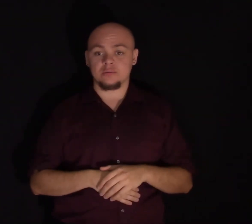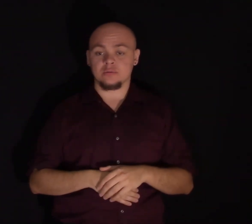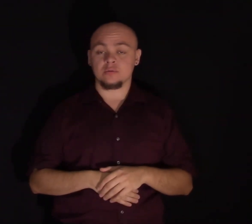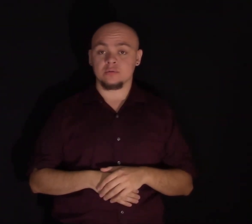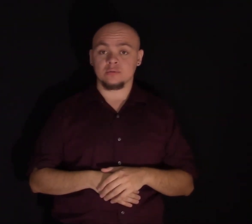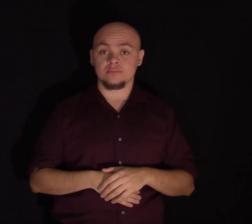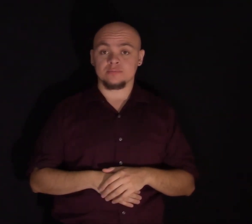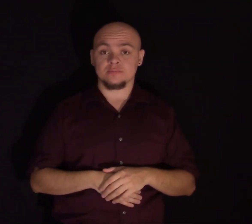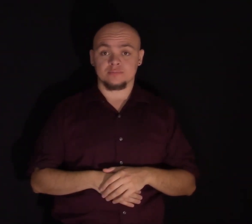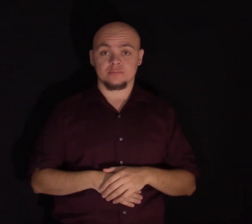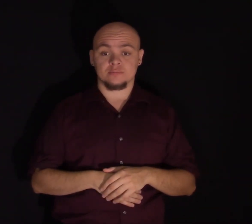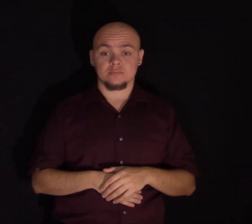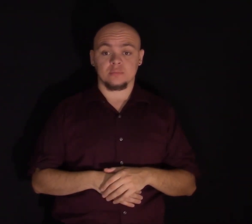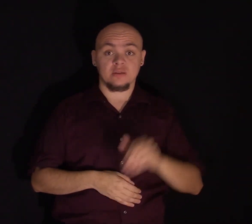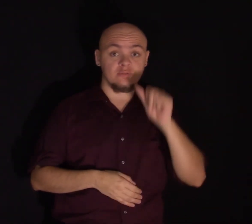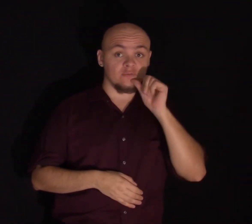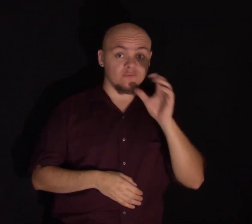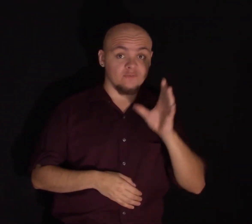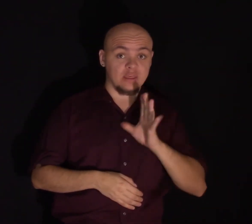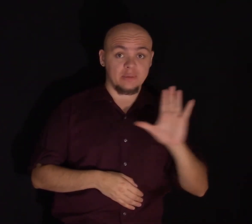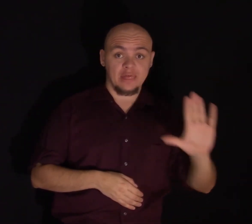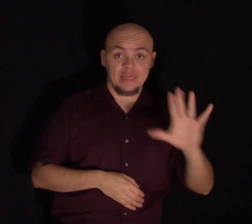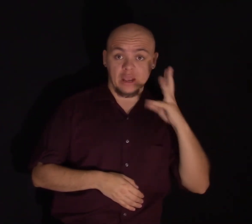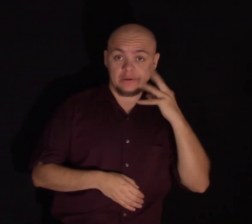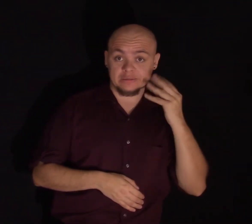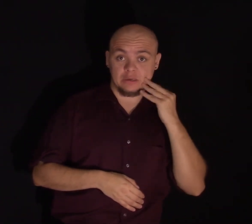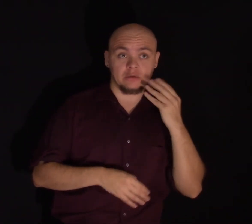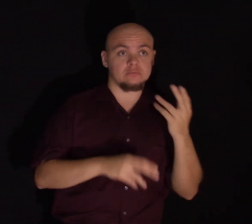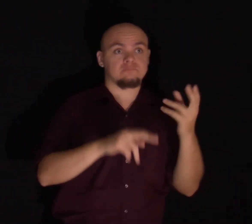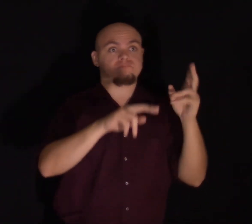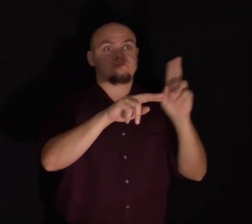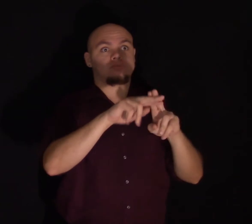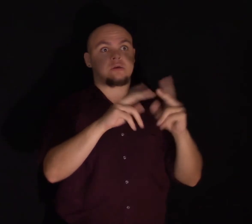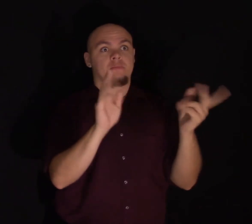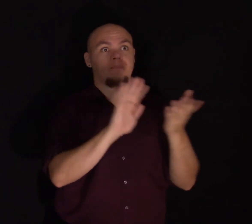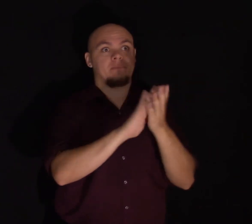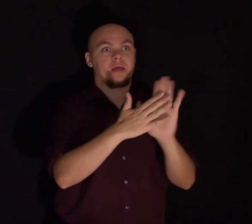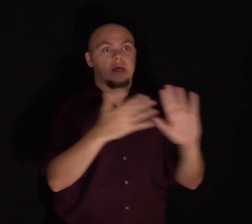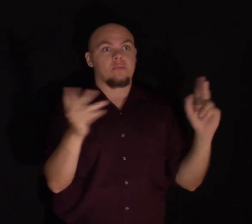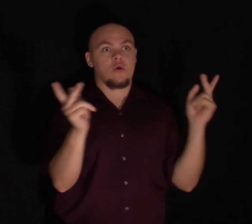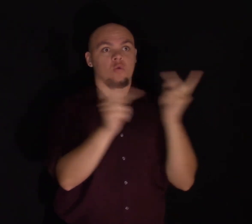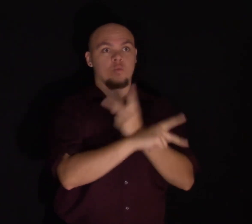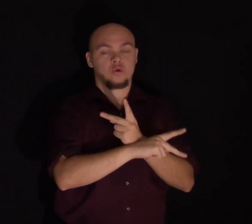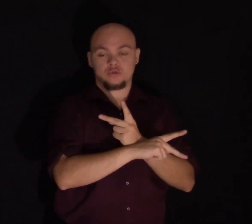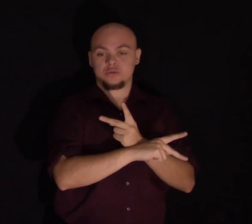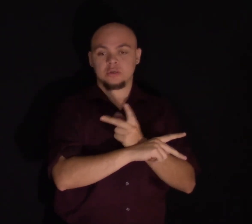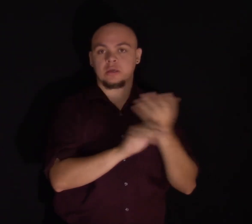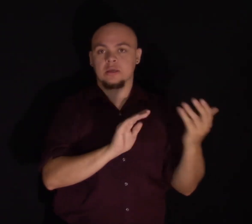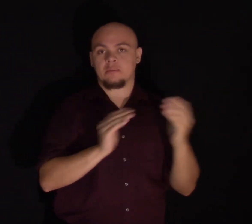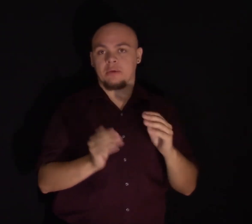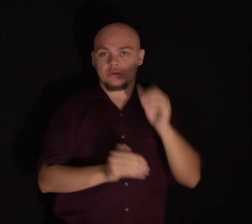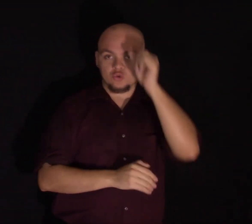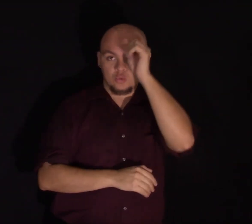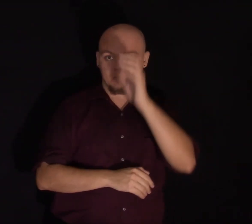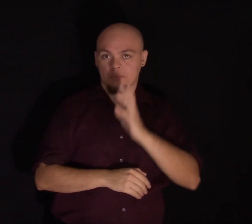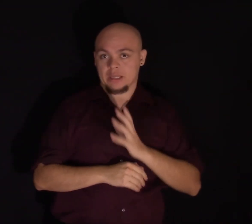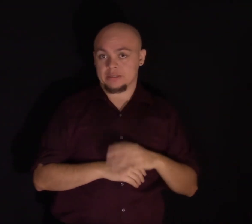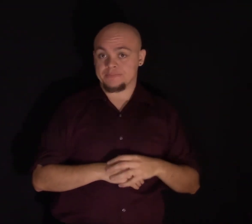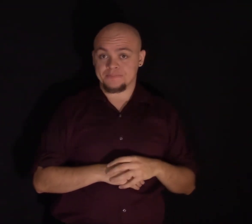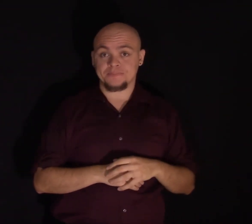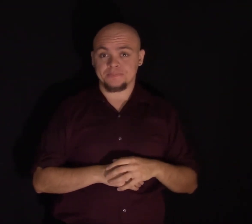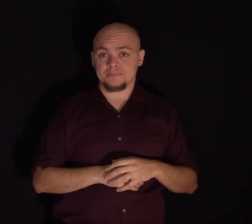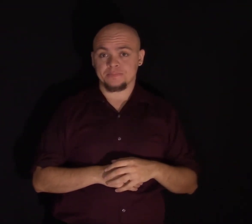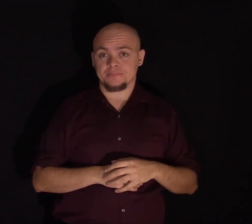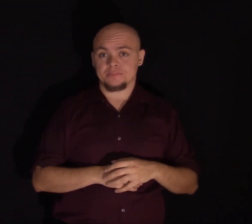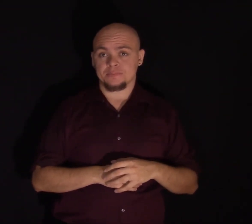incidence is much greater in females. And this trend is getting worse over time. And again, the evidence suggests that we